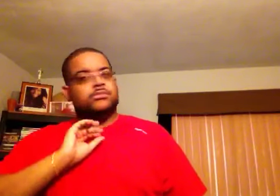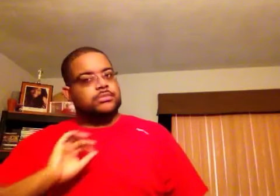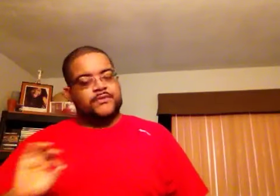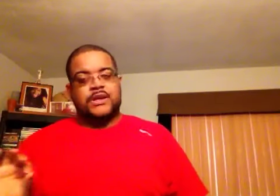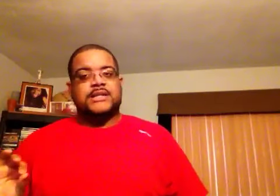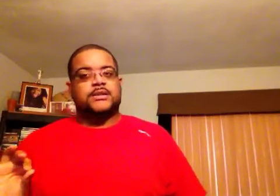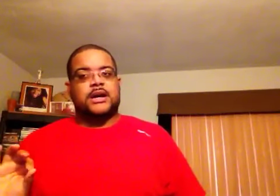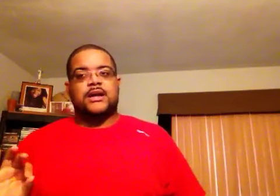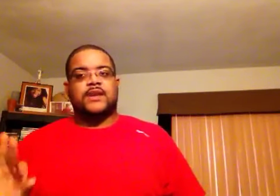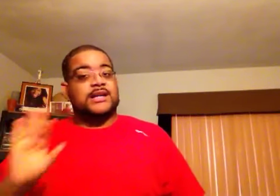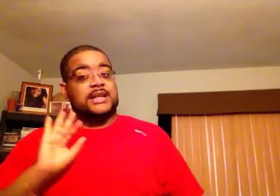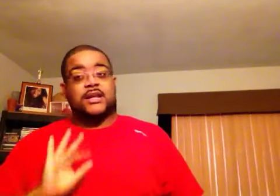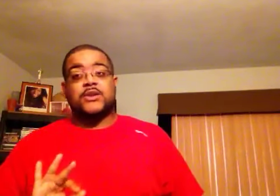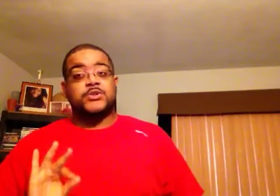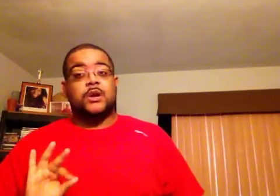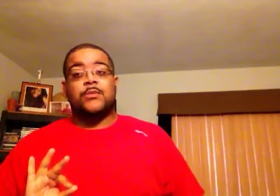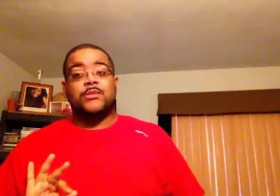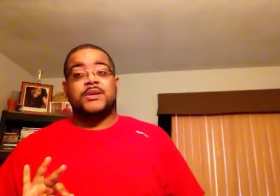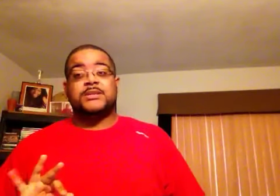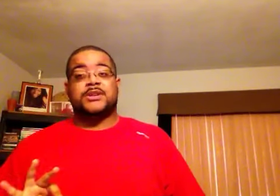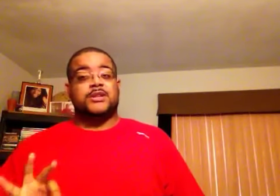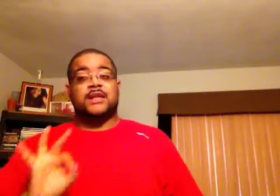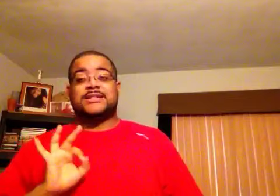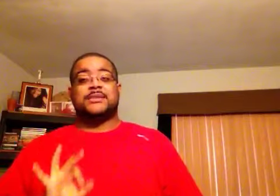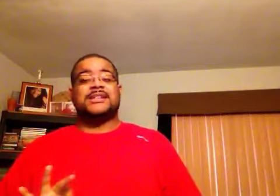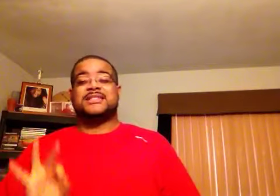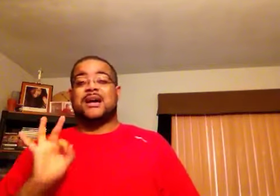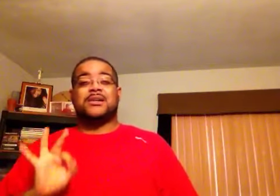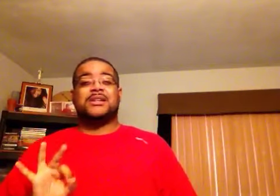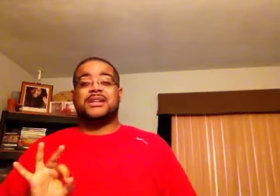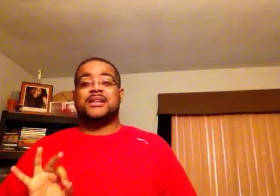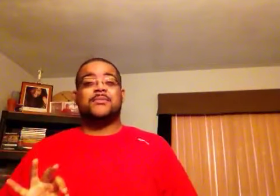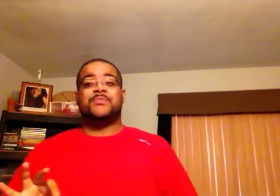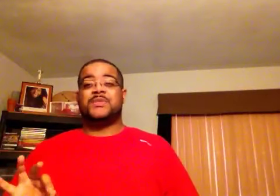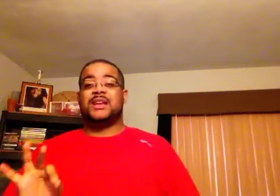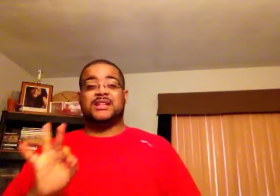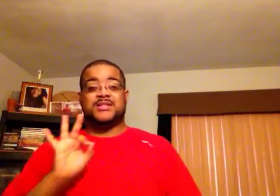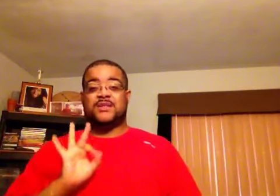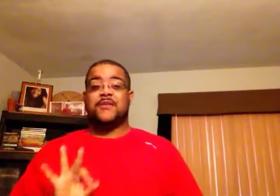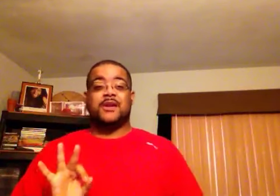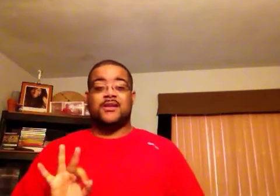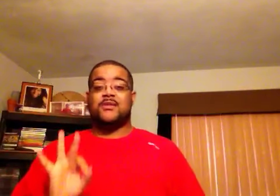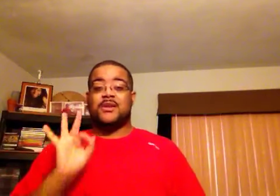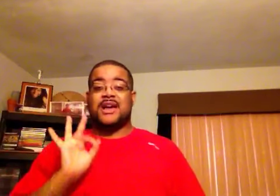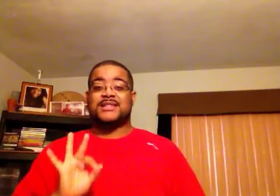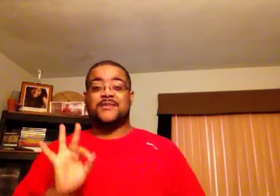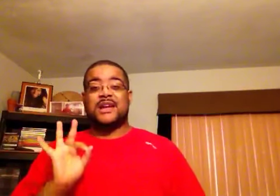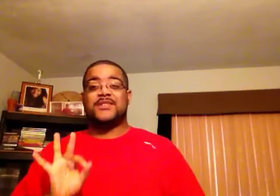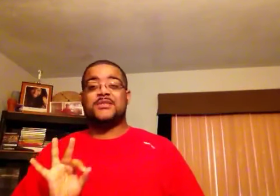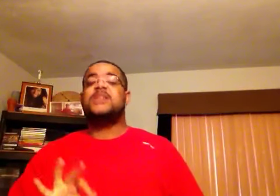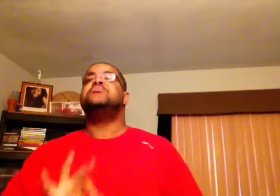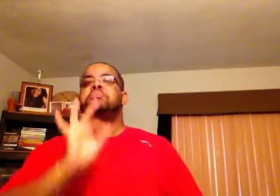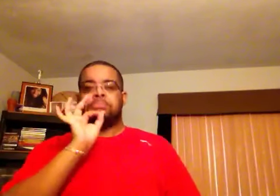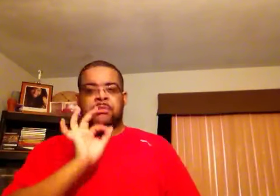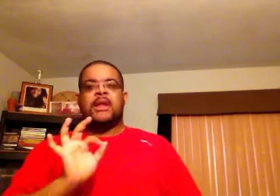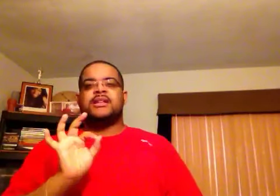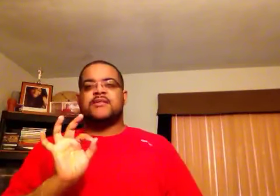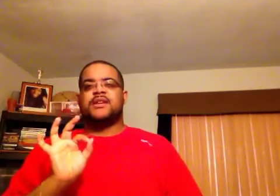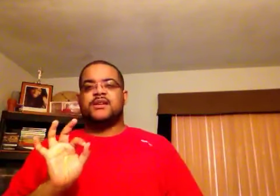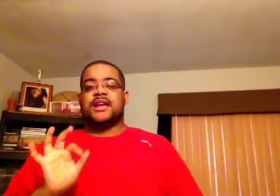if you guys like that true R&B music, but you like something that sounds good, and his flavor, and you know you have some flavor to it, definitely hear that,